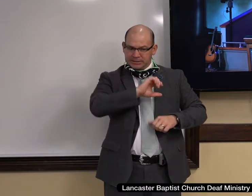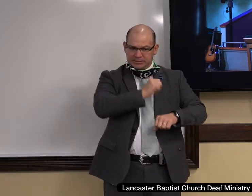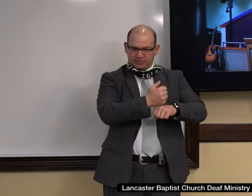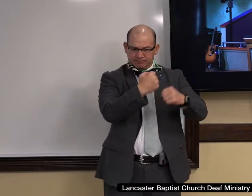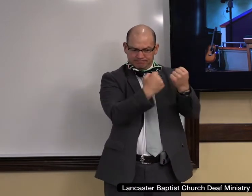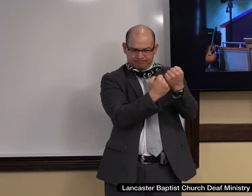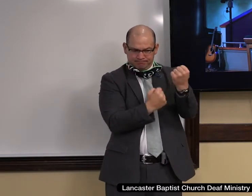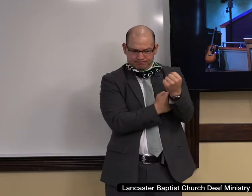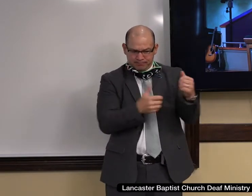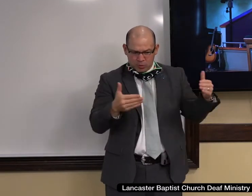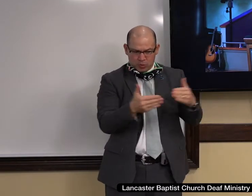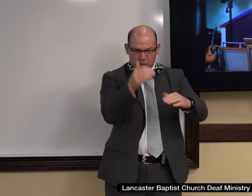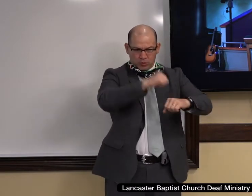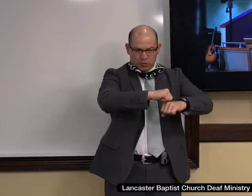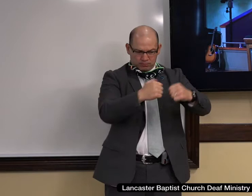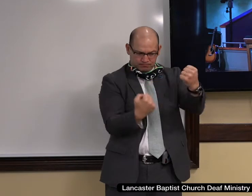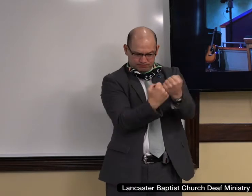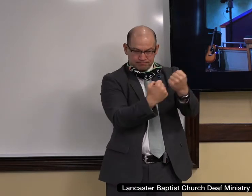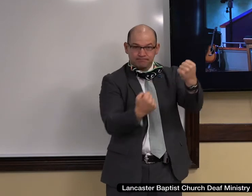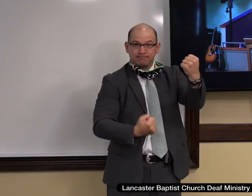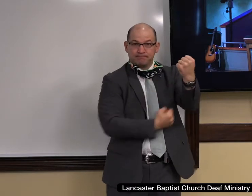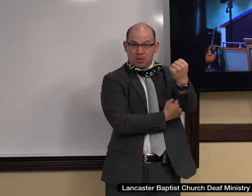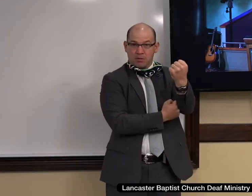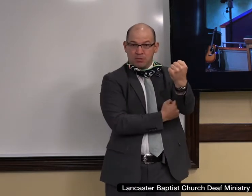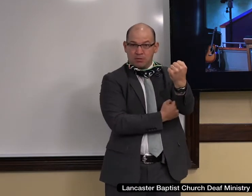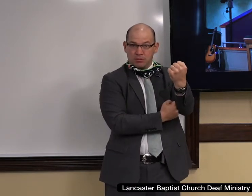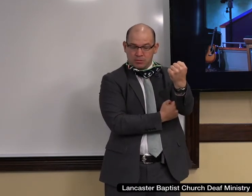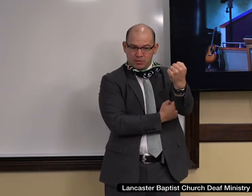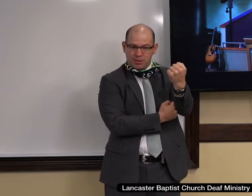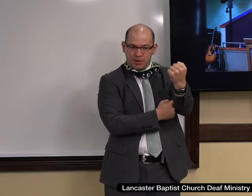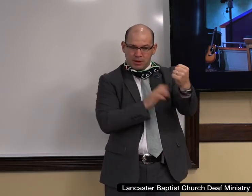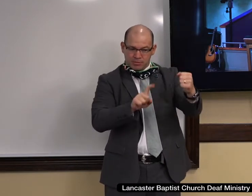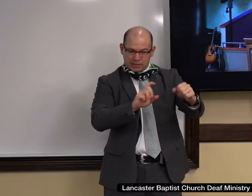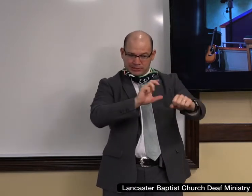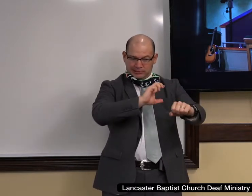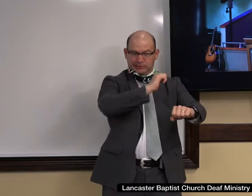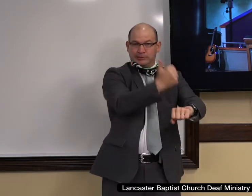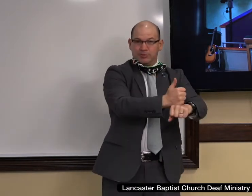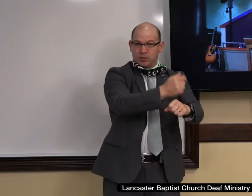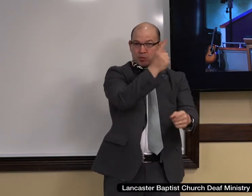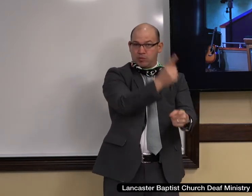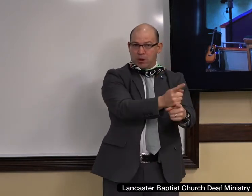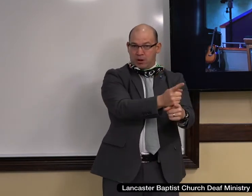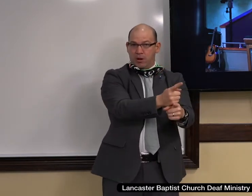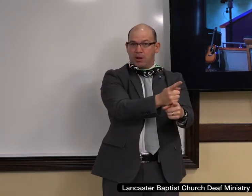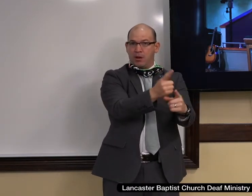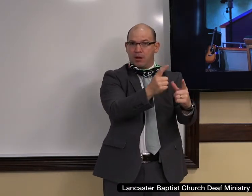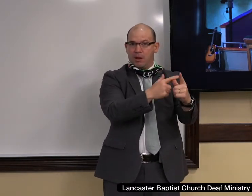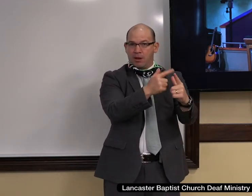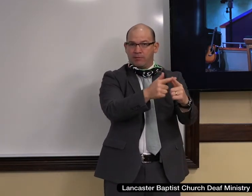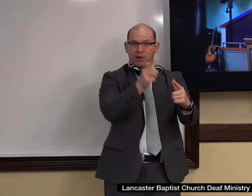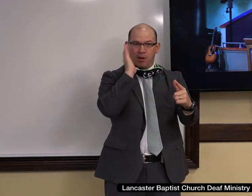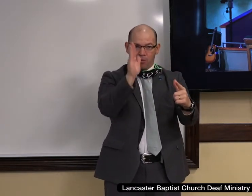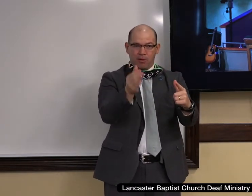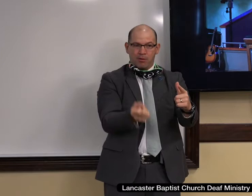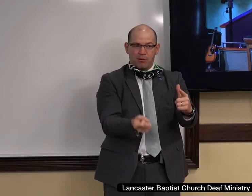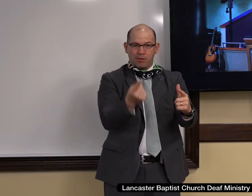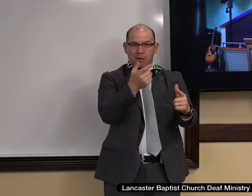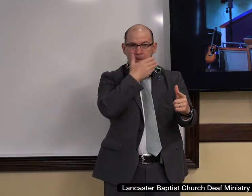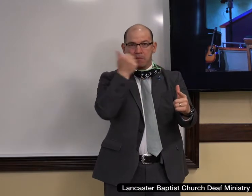built properly. If our view of this world is aligned properly it's because we're aligned to the scriptures and so